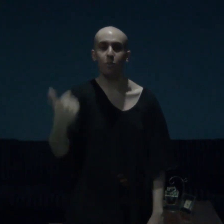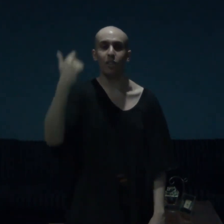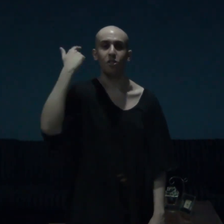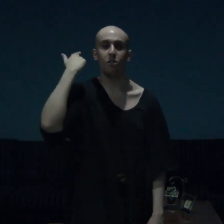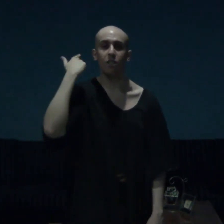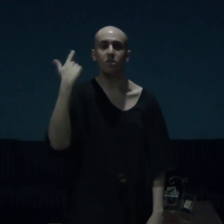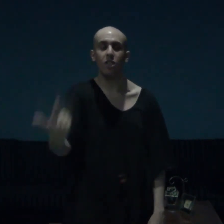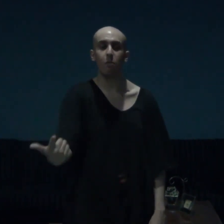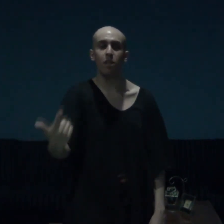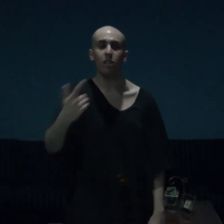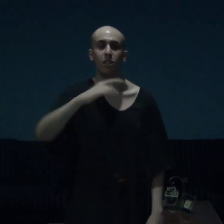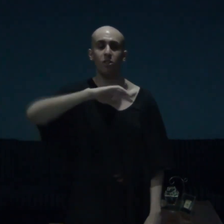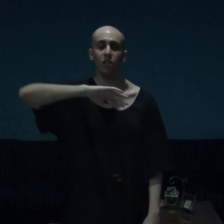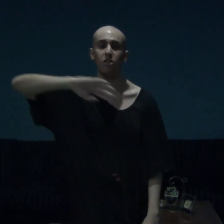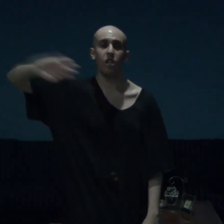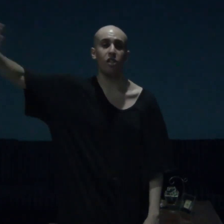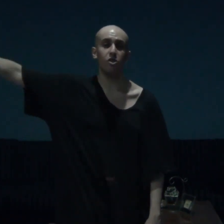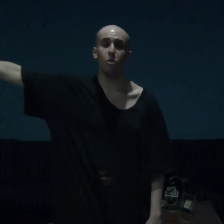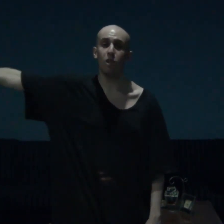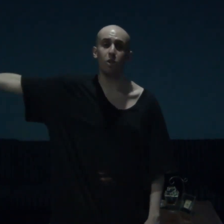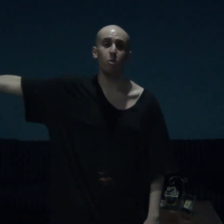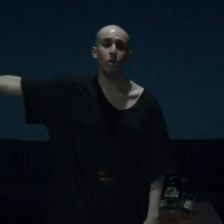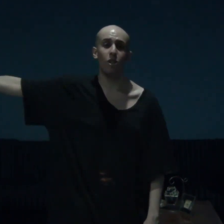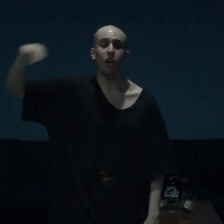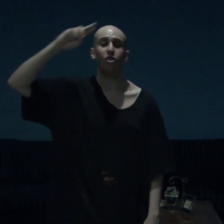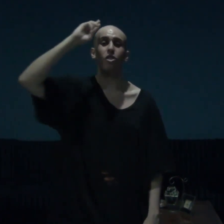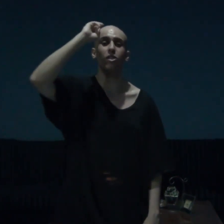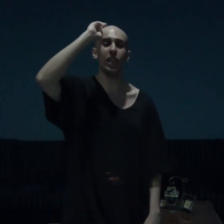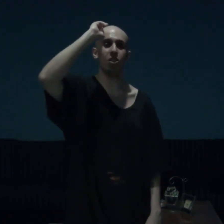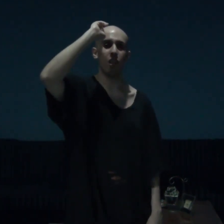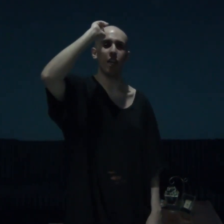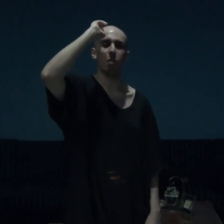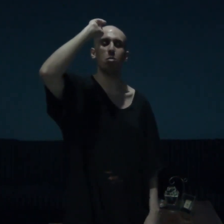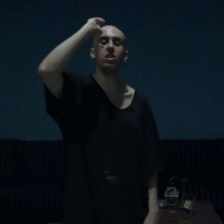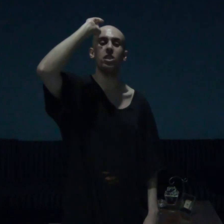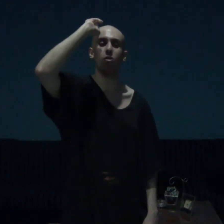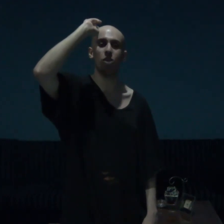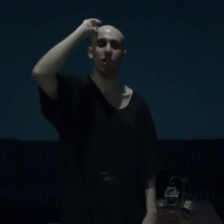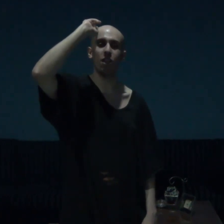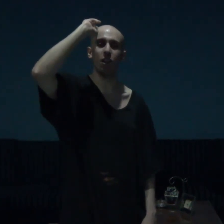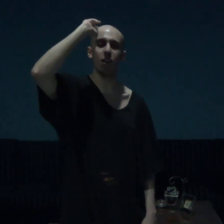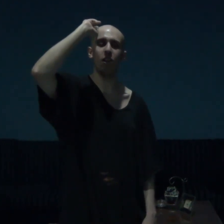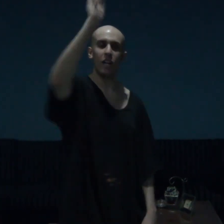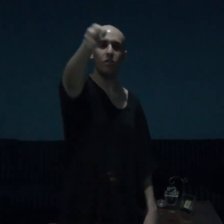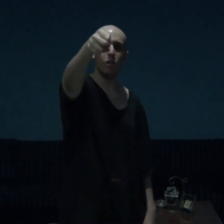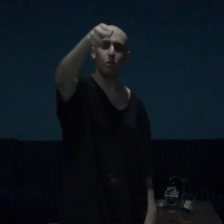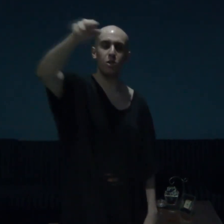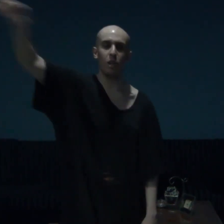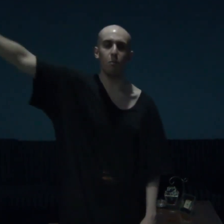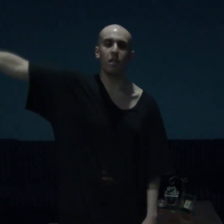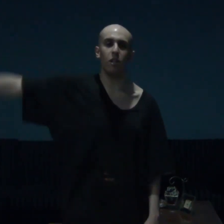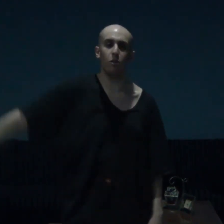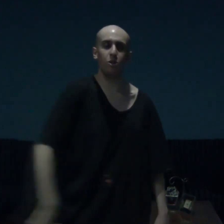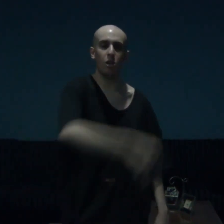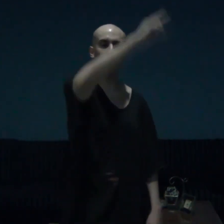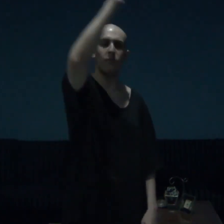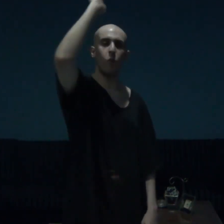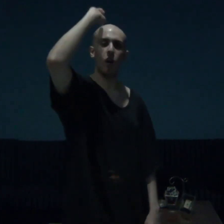play series, gaming content, and so much more, until next time, peace out, take care, adios amigos, au revoir,